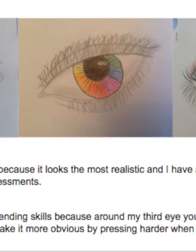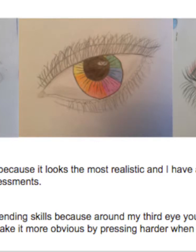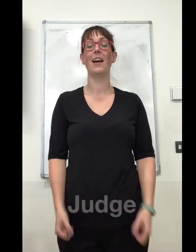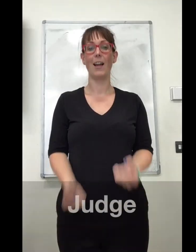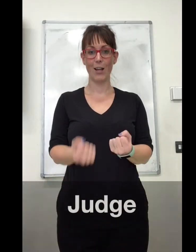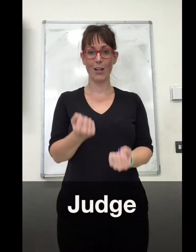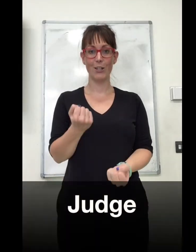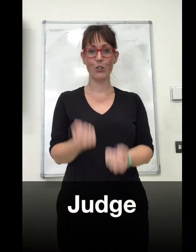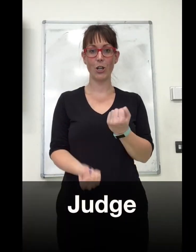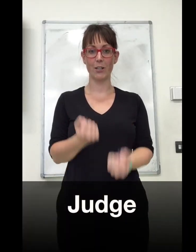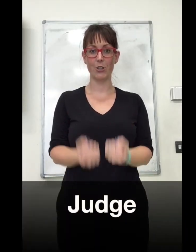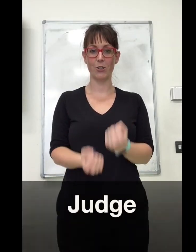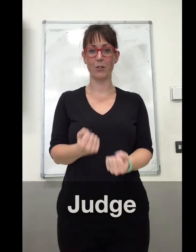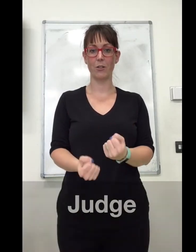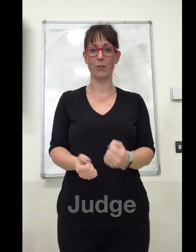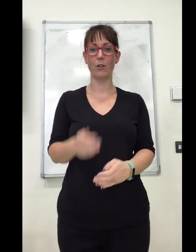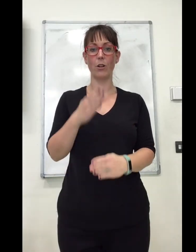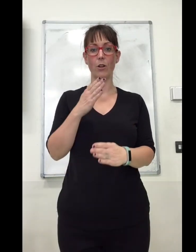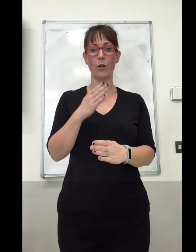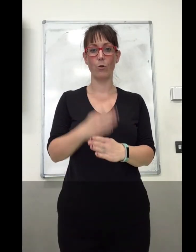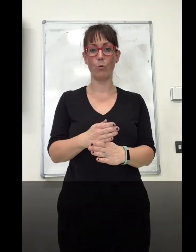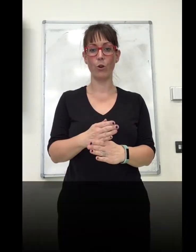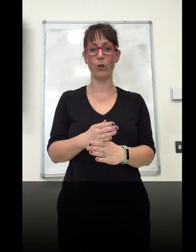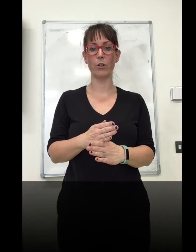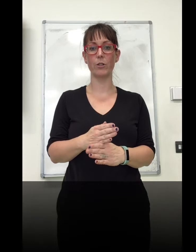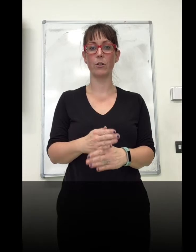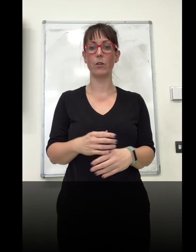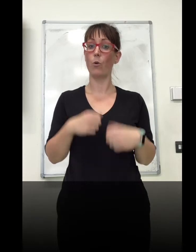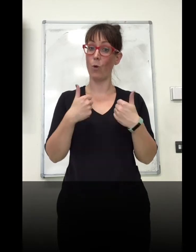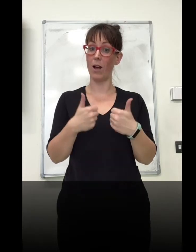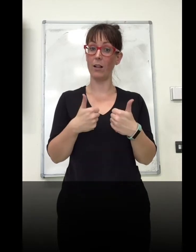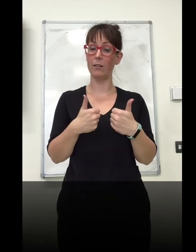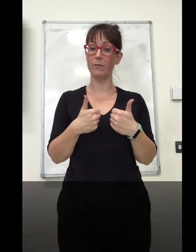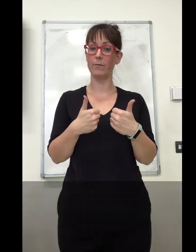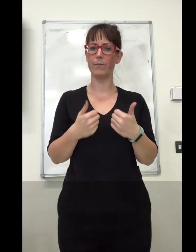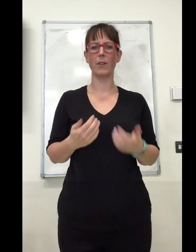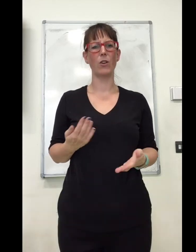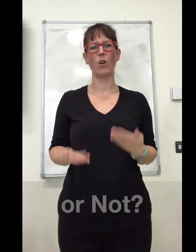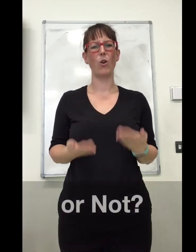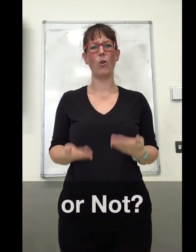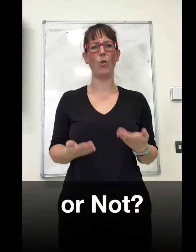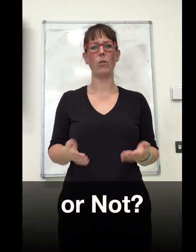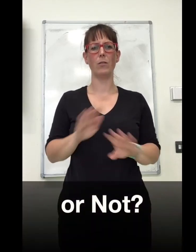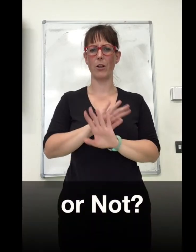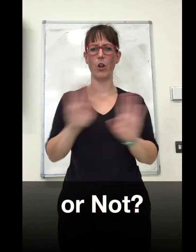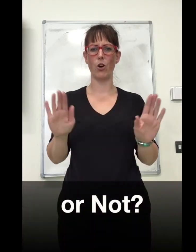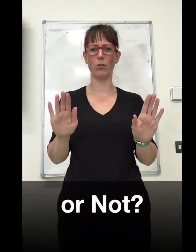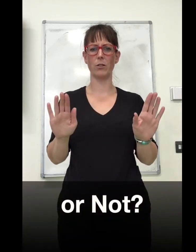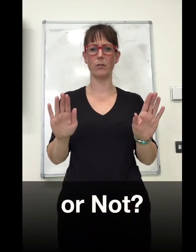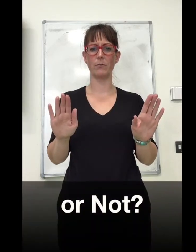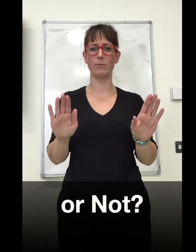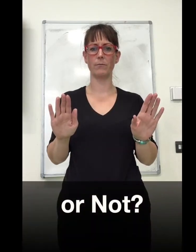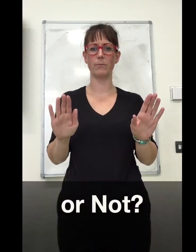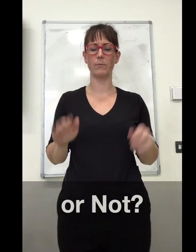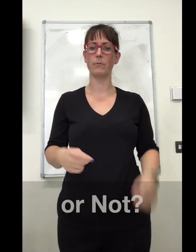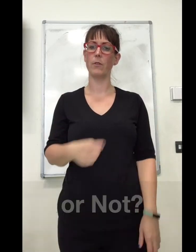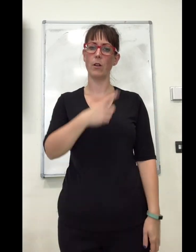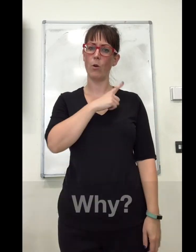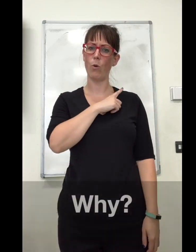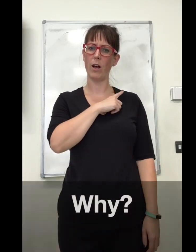Judge. Worked well or not? Why?